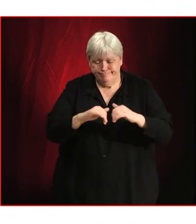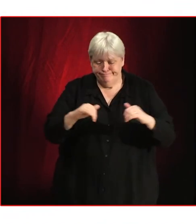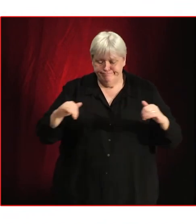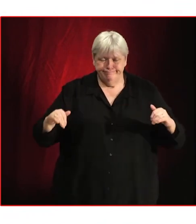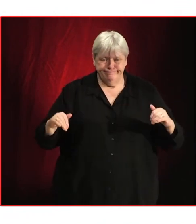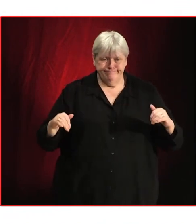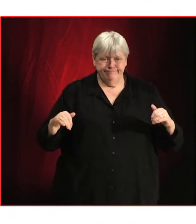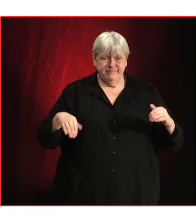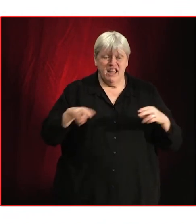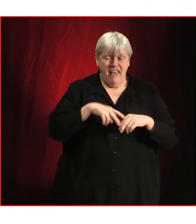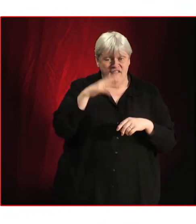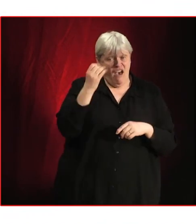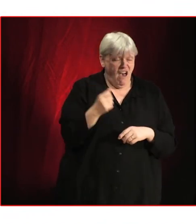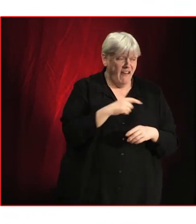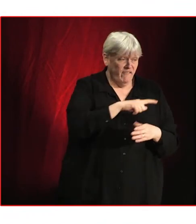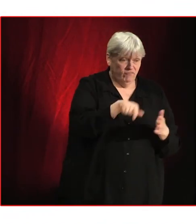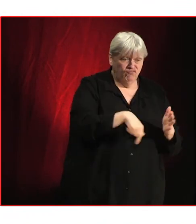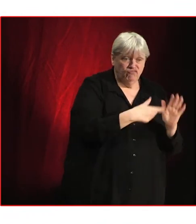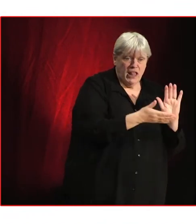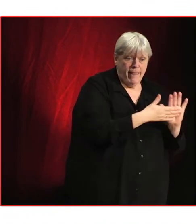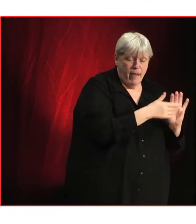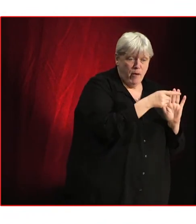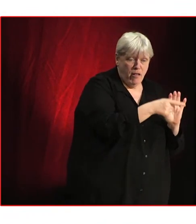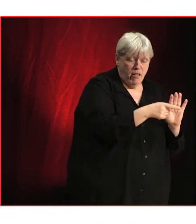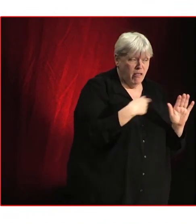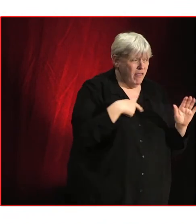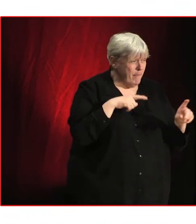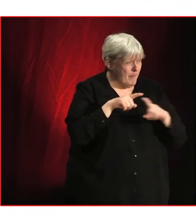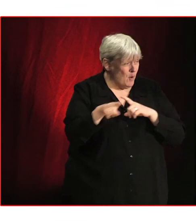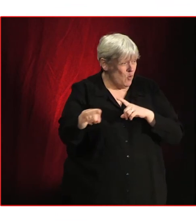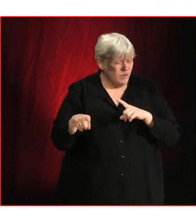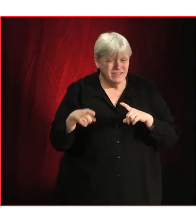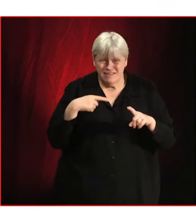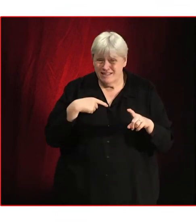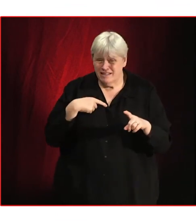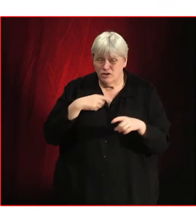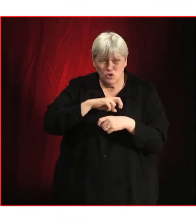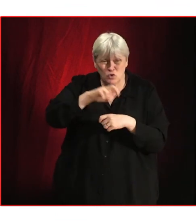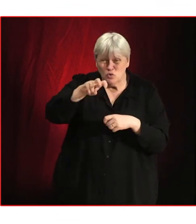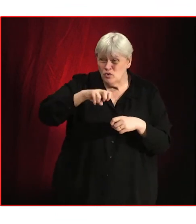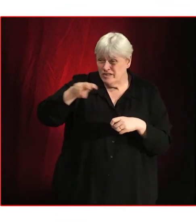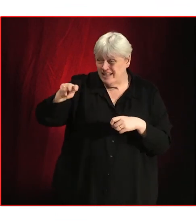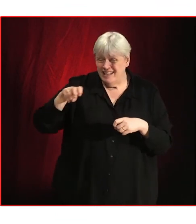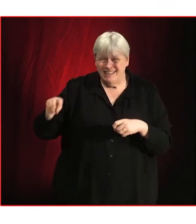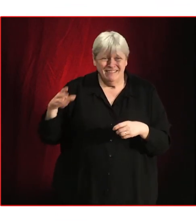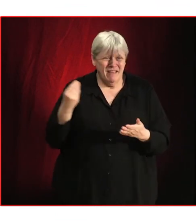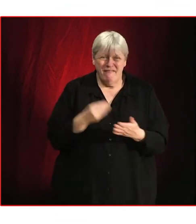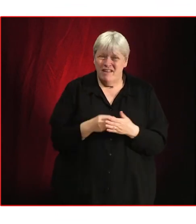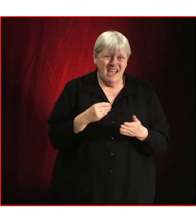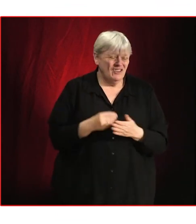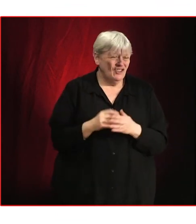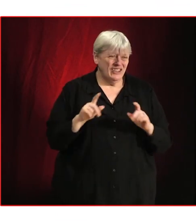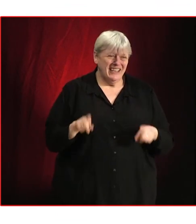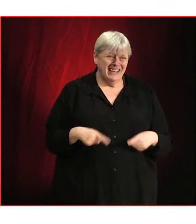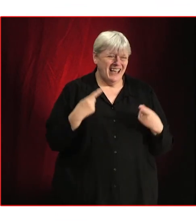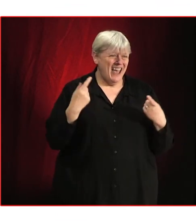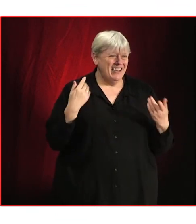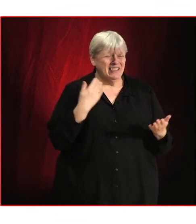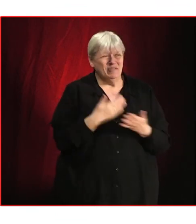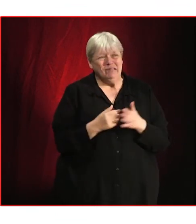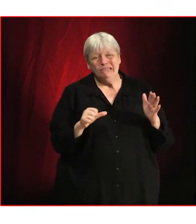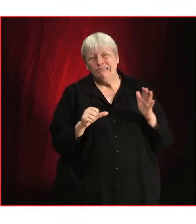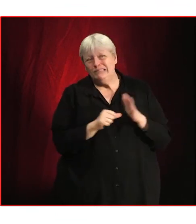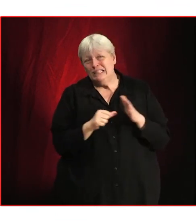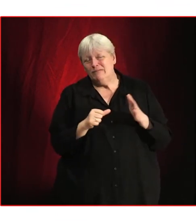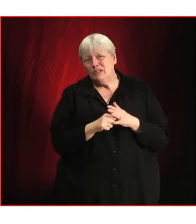label. At a time when both domestic and international touring is financially unviable and logistically impossible, due to